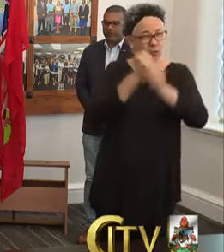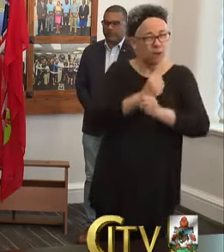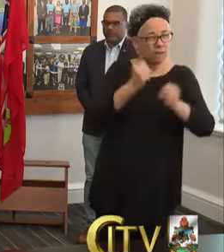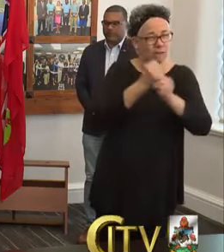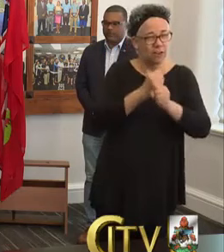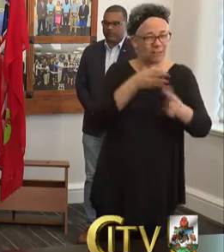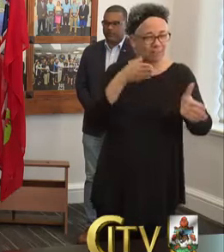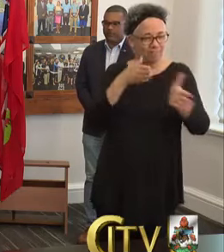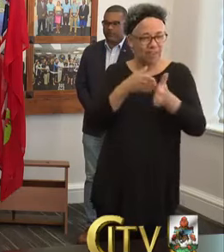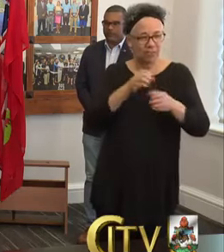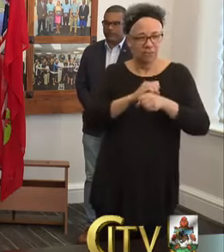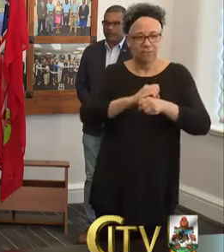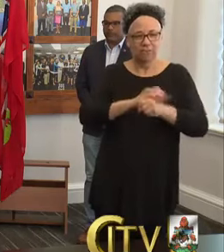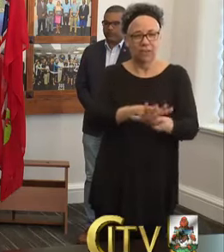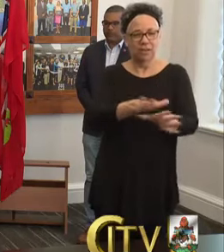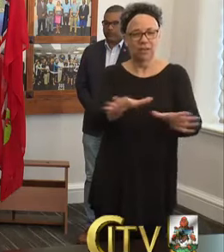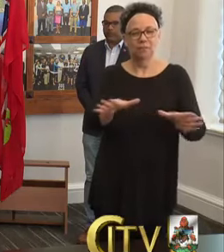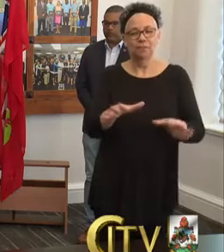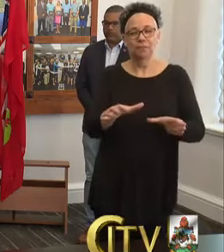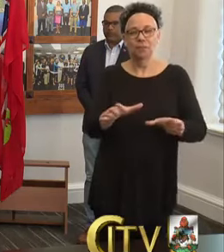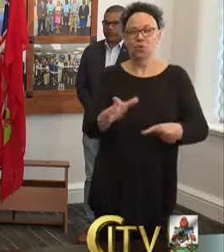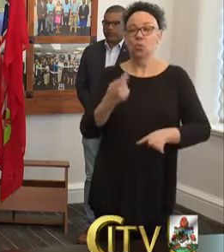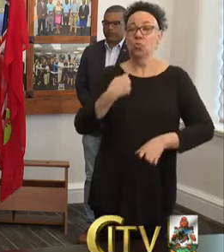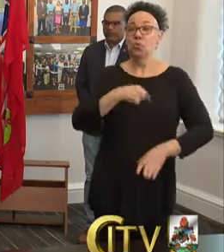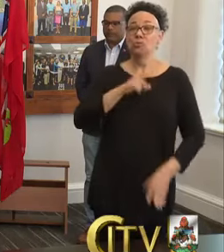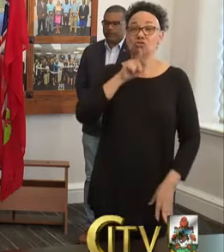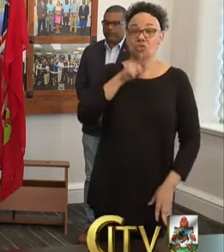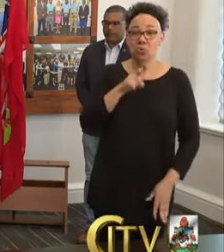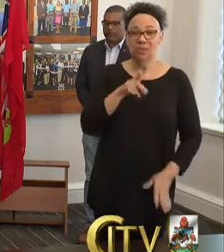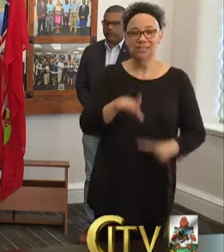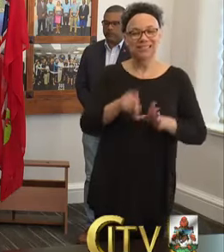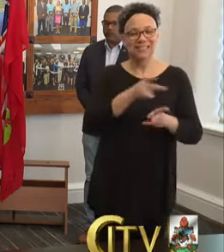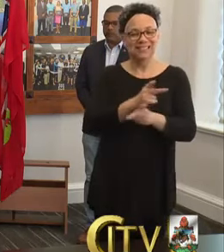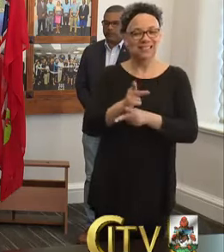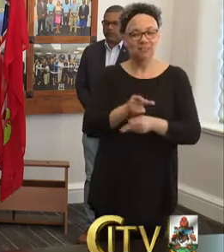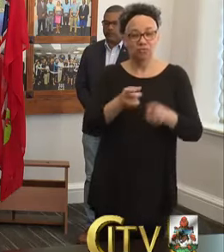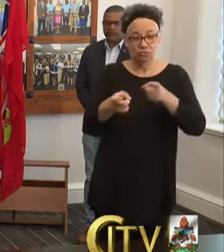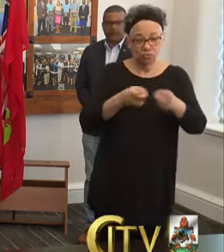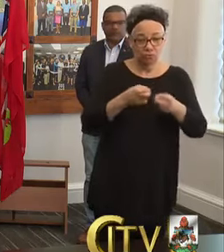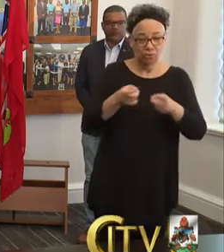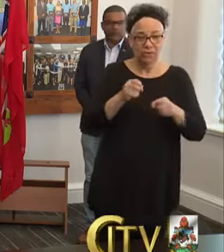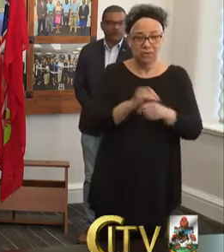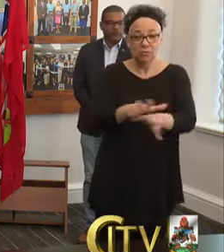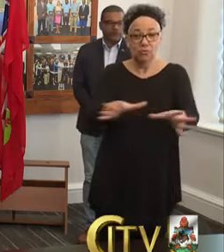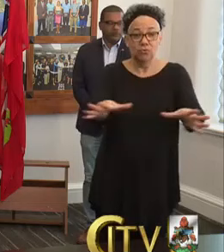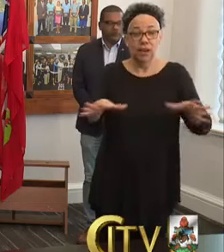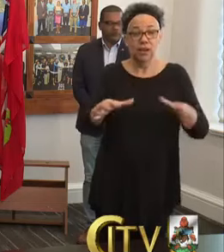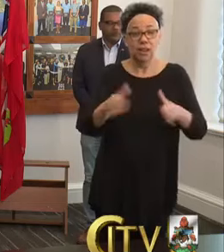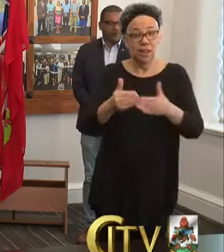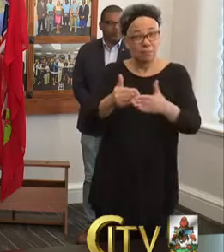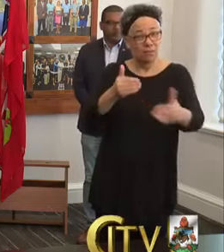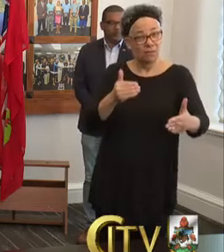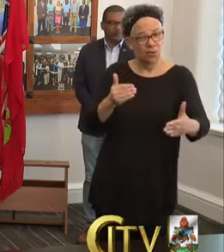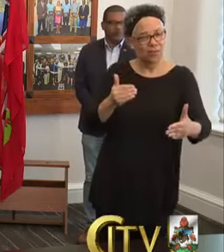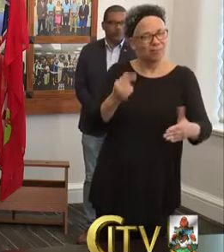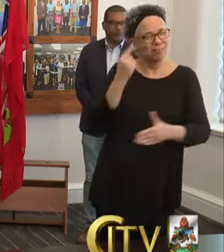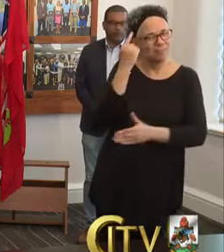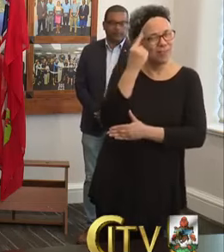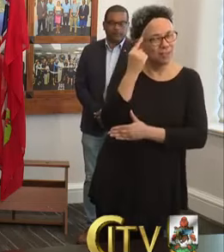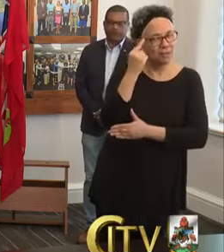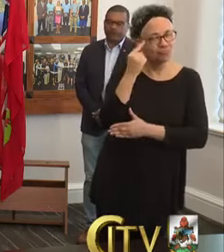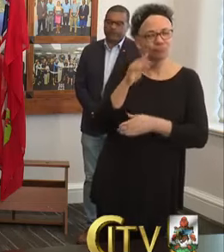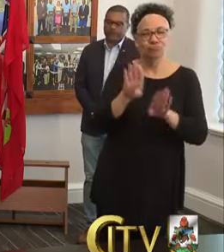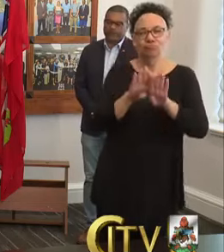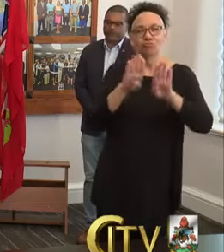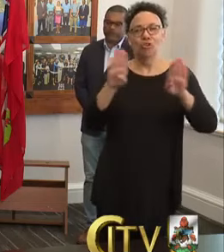ensure that we take care and control any possible outbreak in this country first before we consider opening up our borders